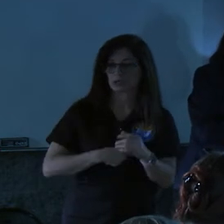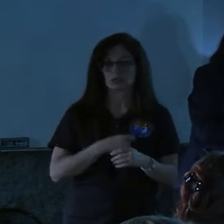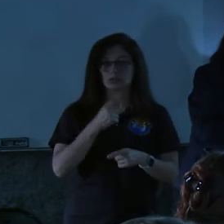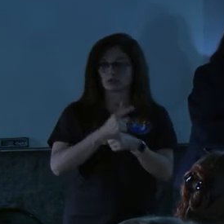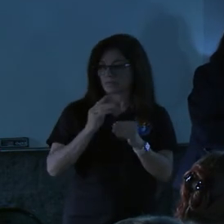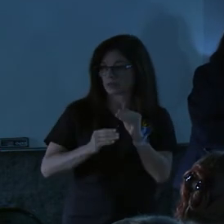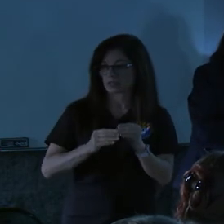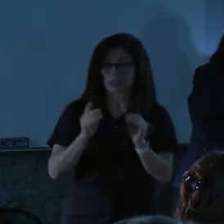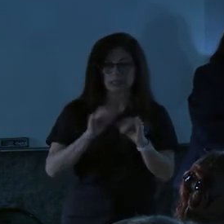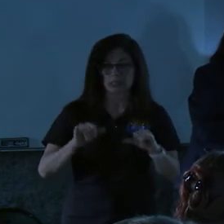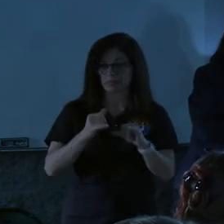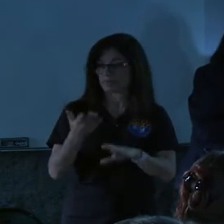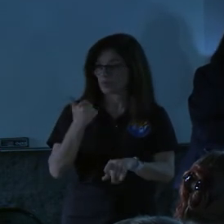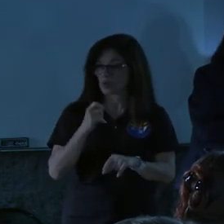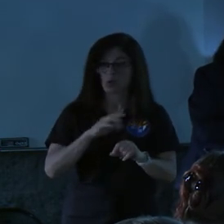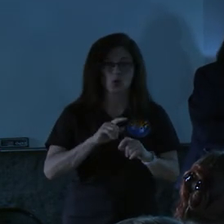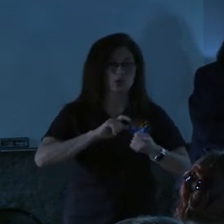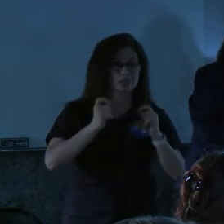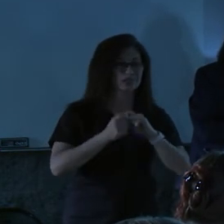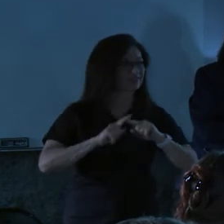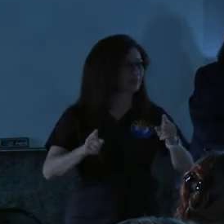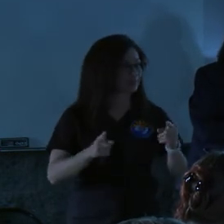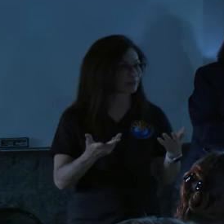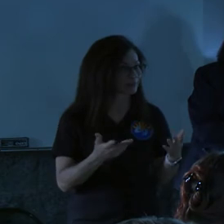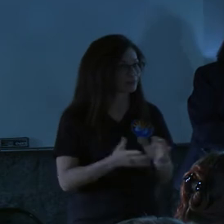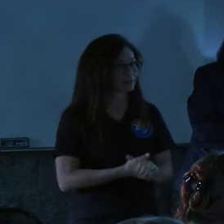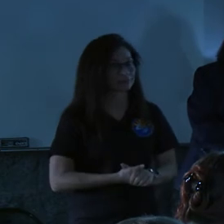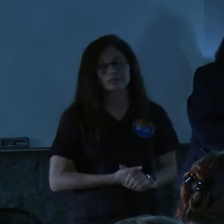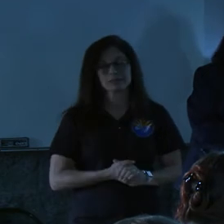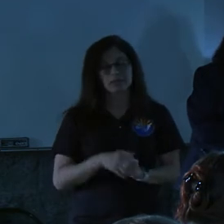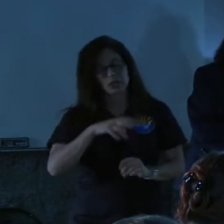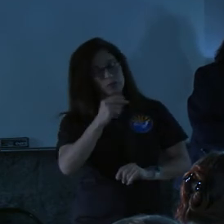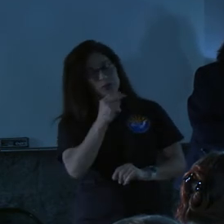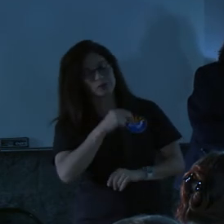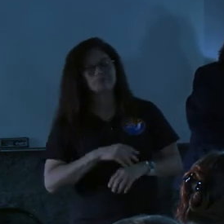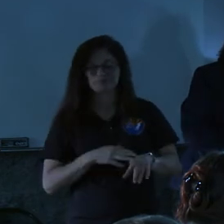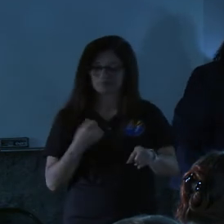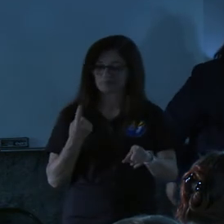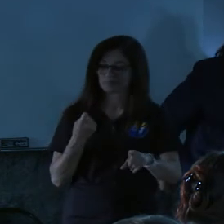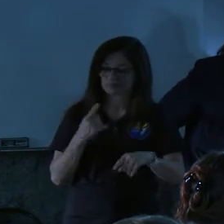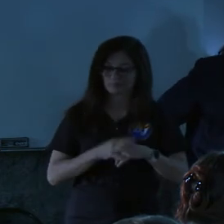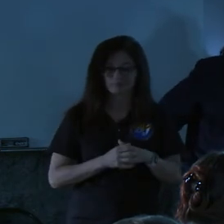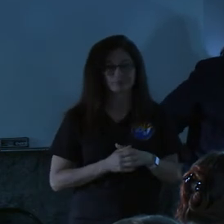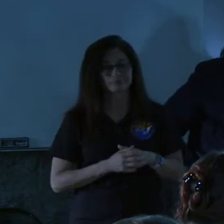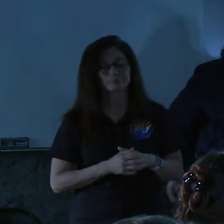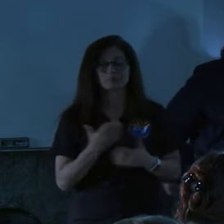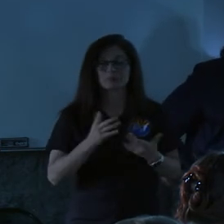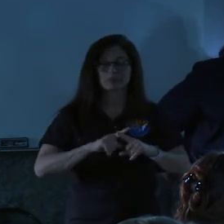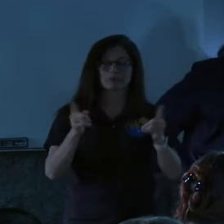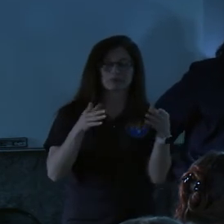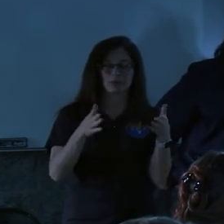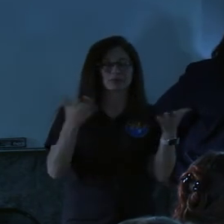we did it last time? So I can appreciate that. And so it'll probably be